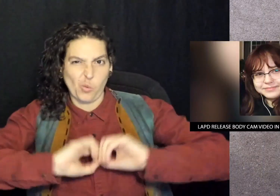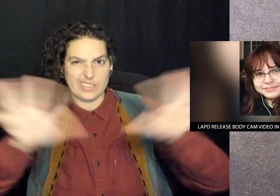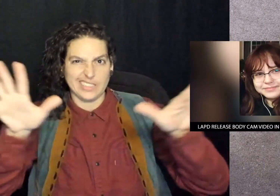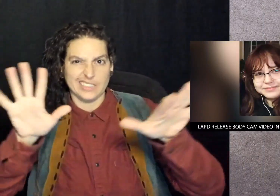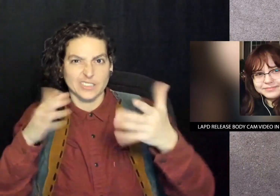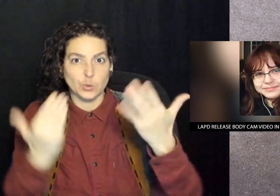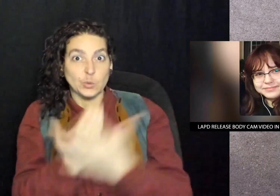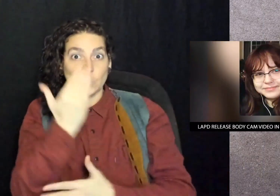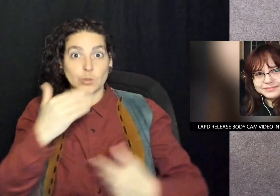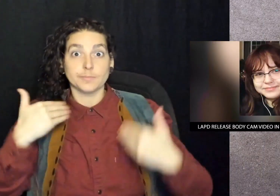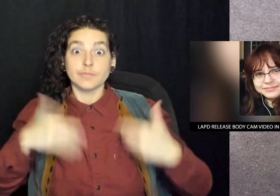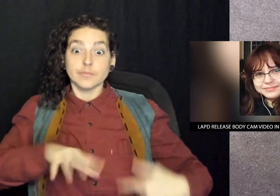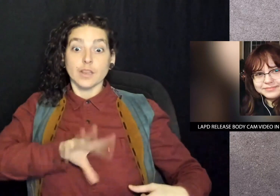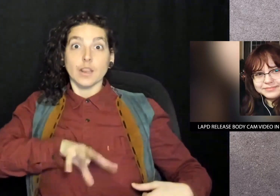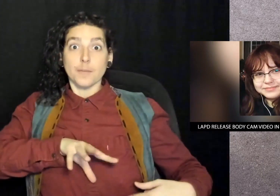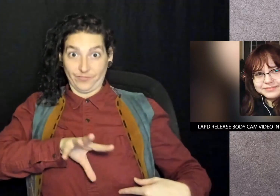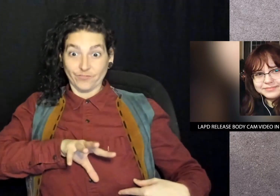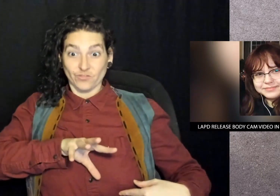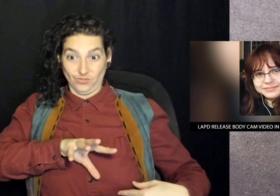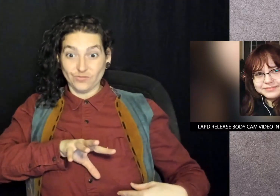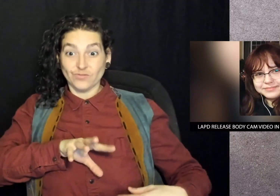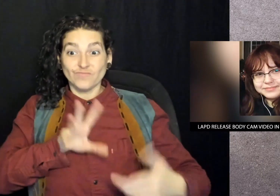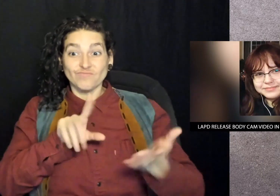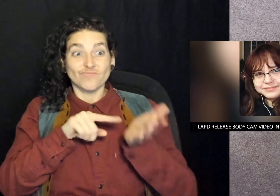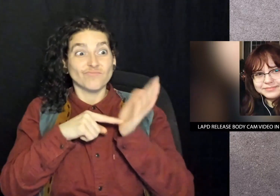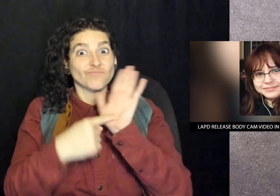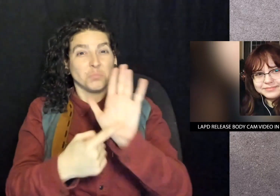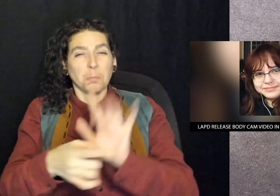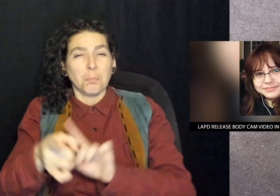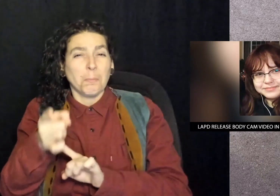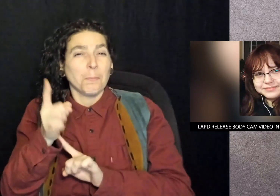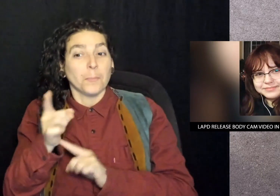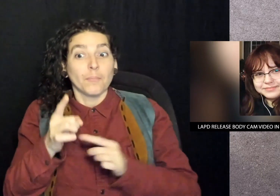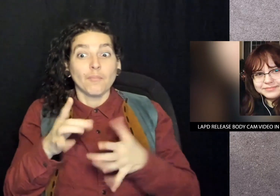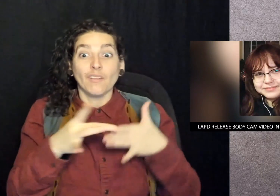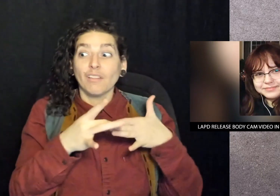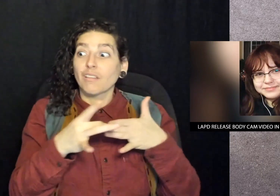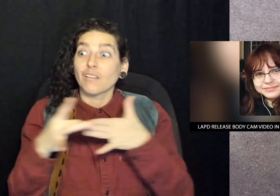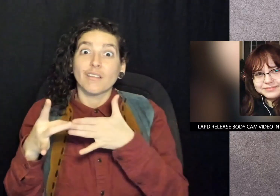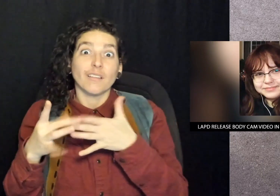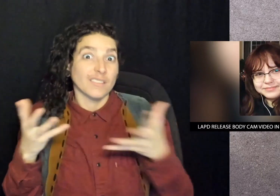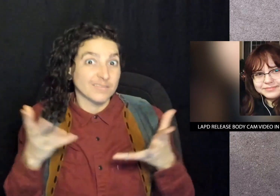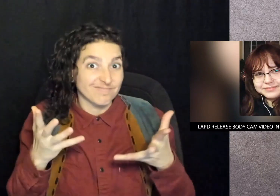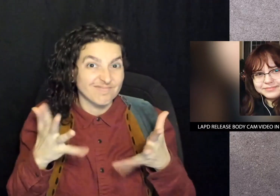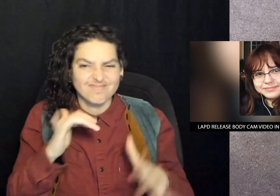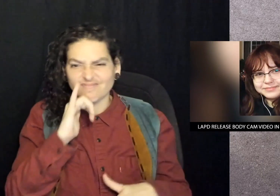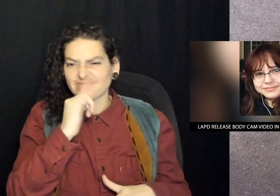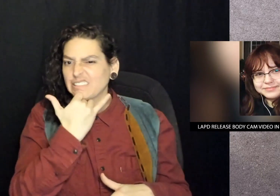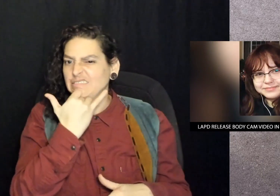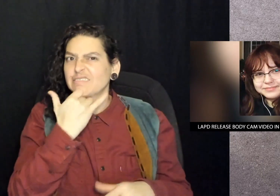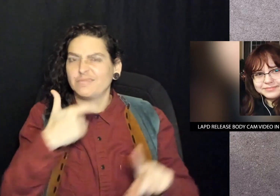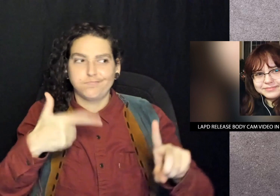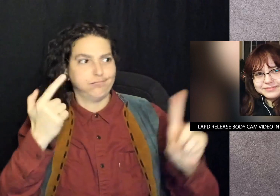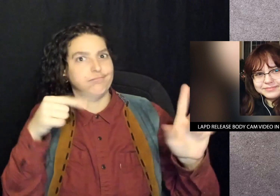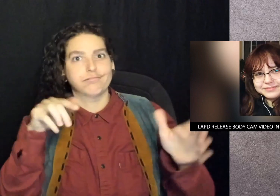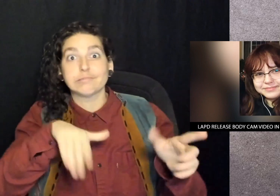The Los Angeles Police Department released new body cam footage showing the moments leading up to the